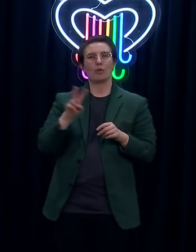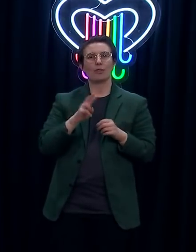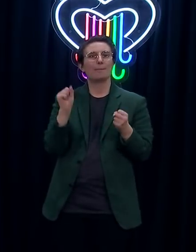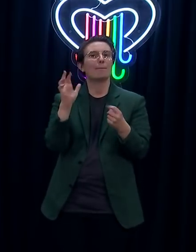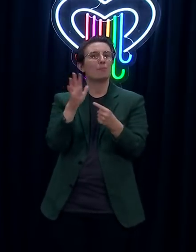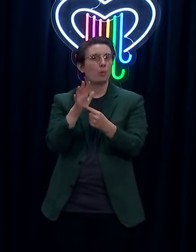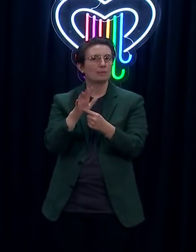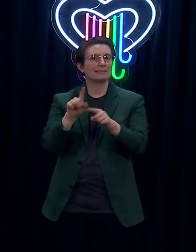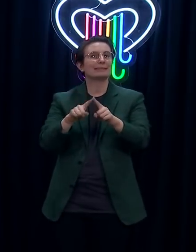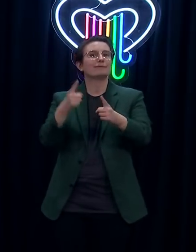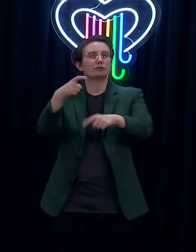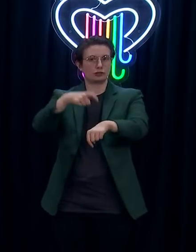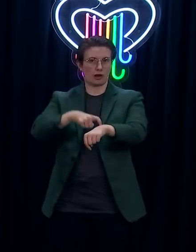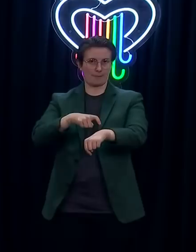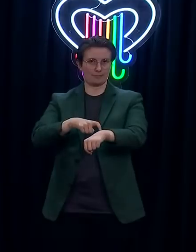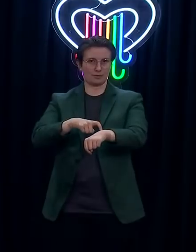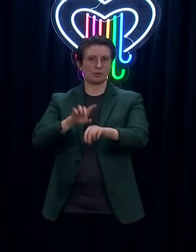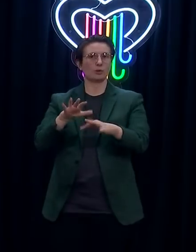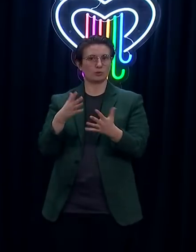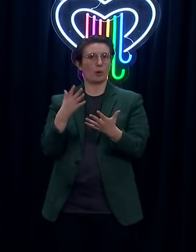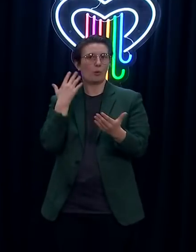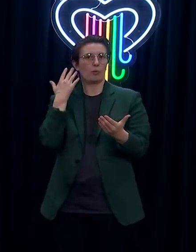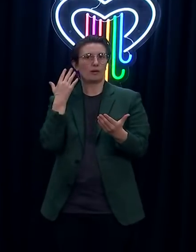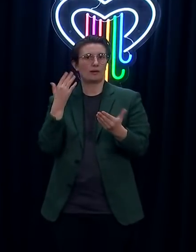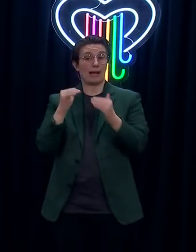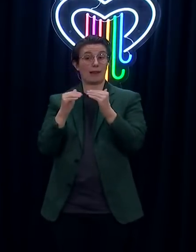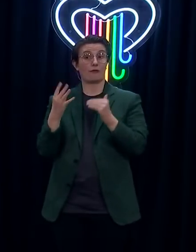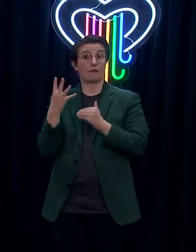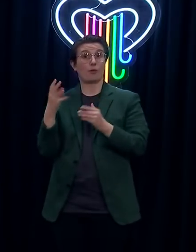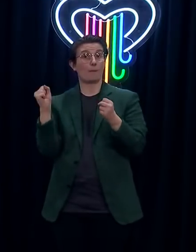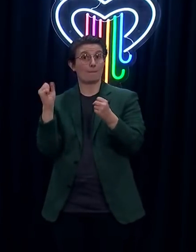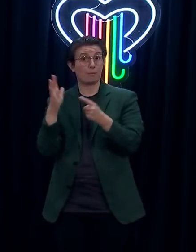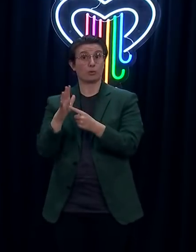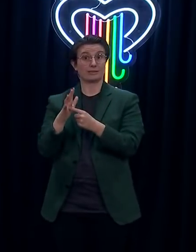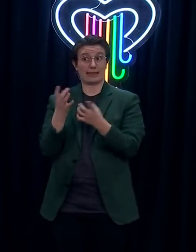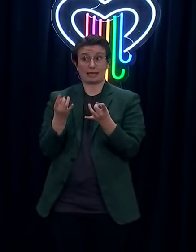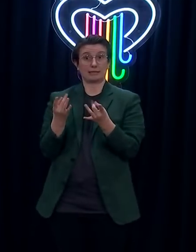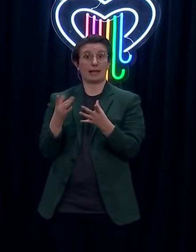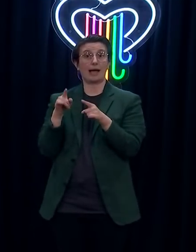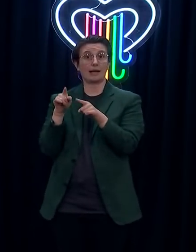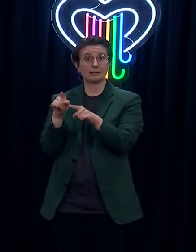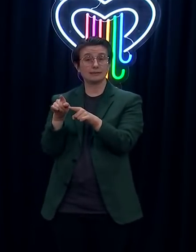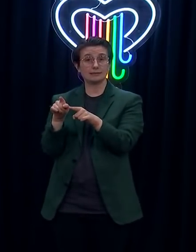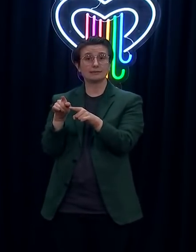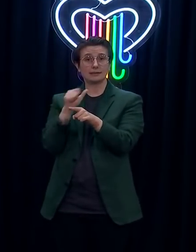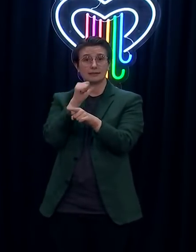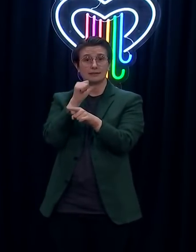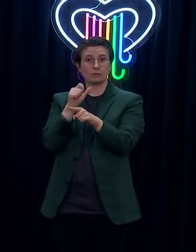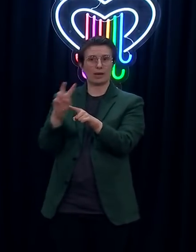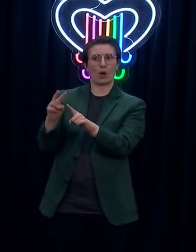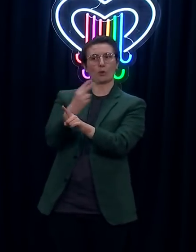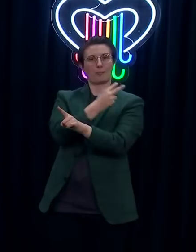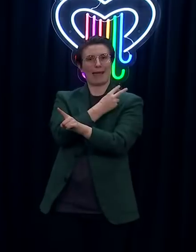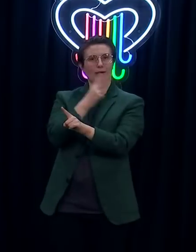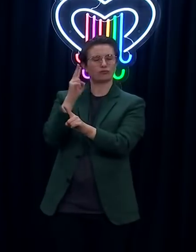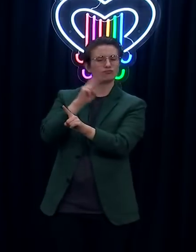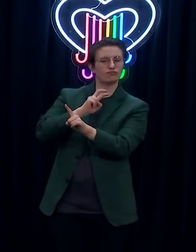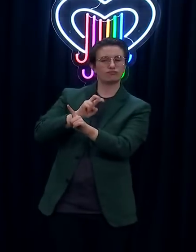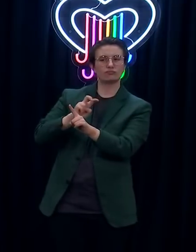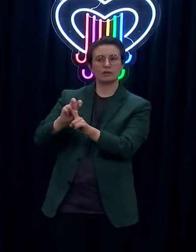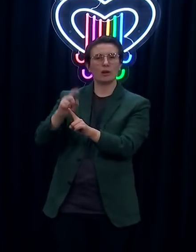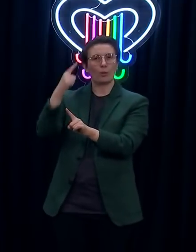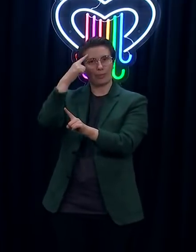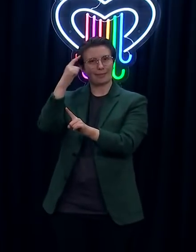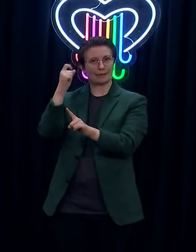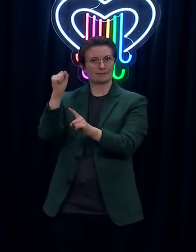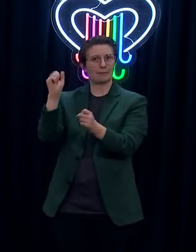do get into that level of question and we look back at some of the cases we've had, question whether or not four was material to those more recent cases versus